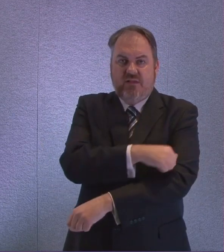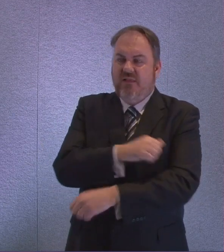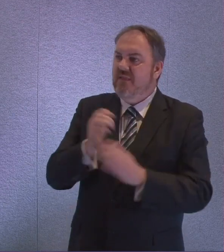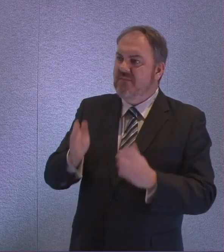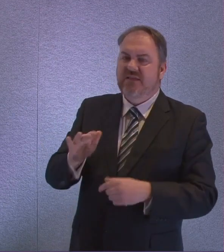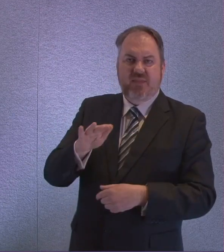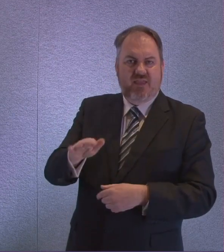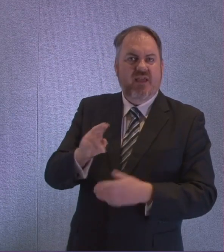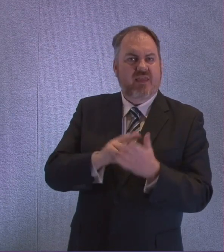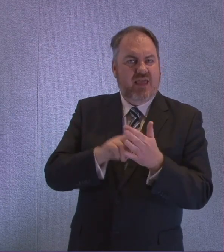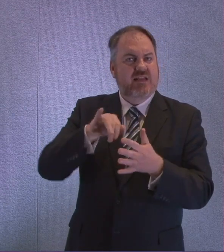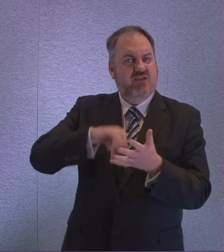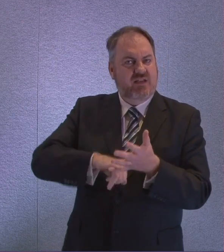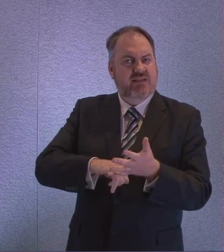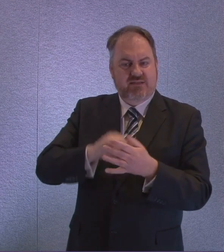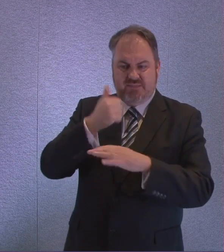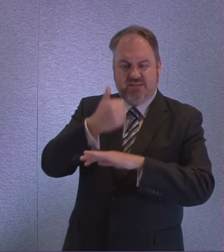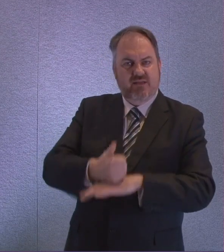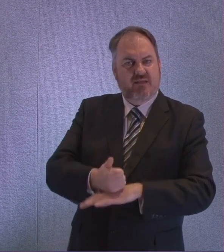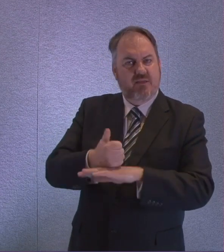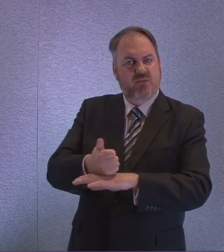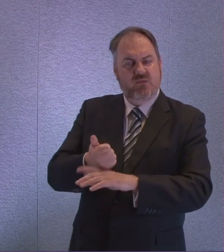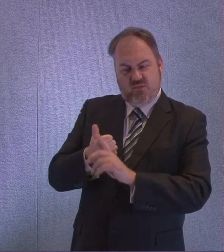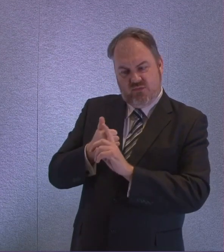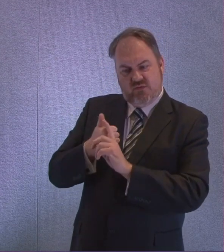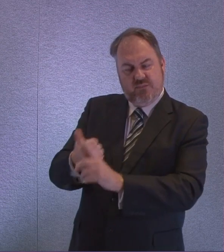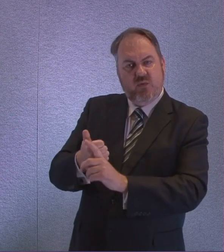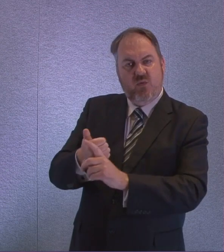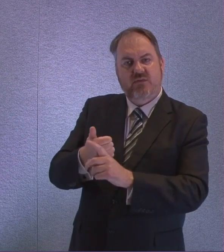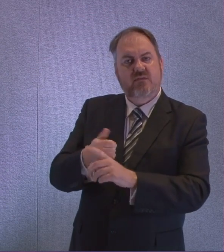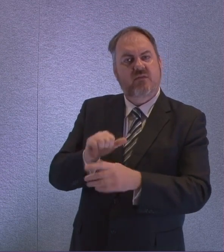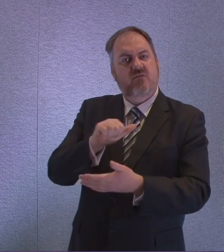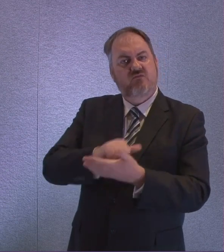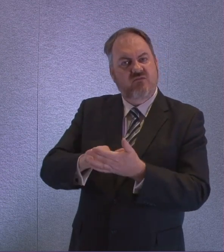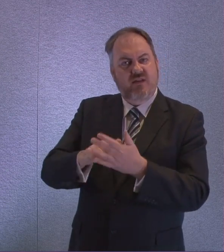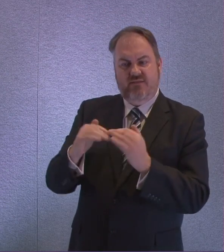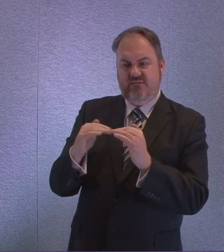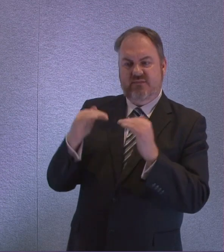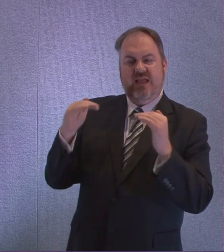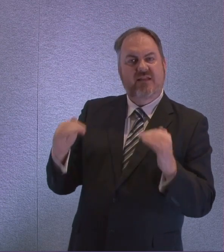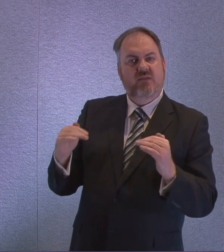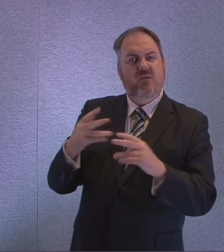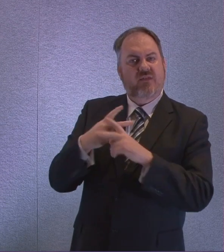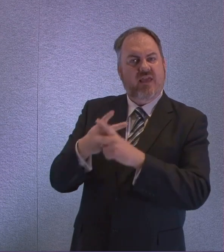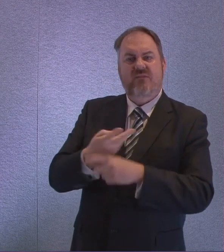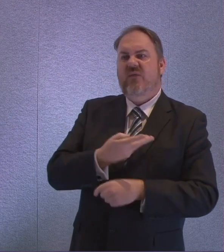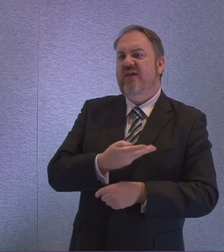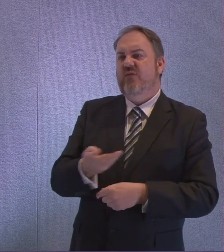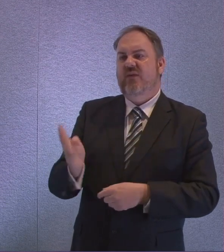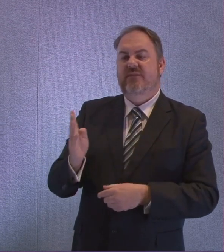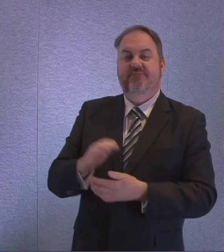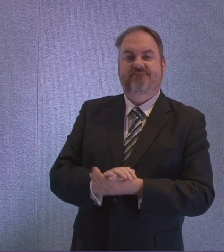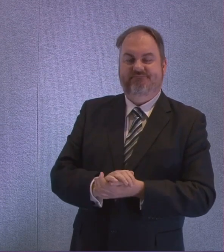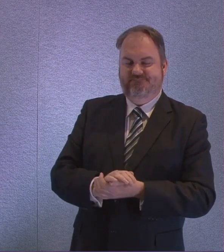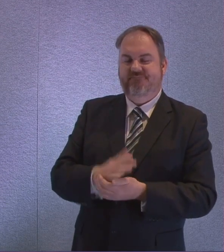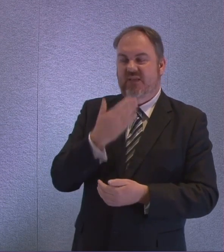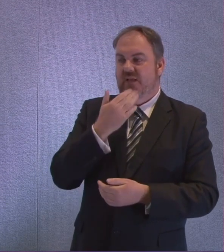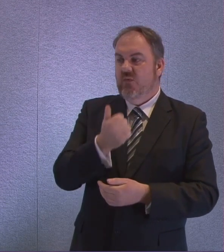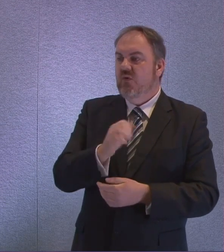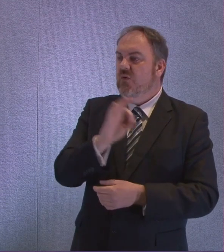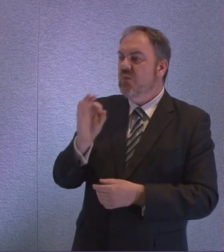there to provide the appropriate and best quality care for everyone thank you thank you question number four